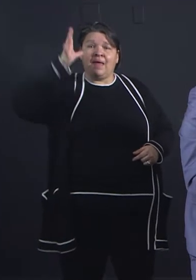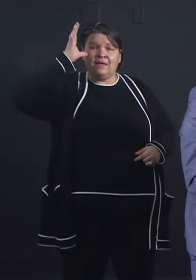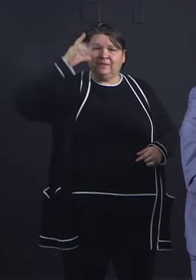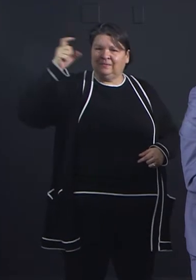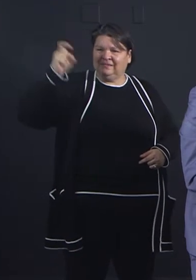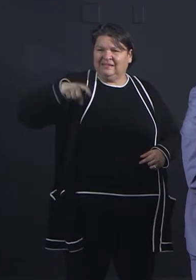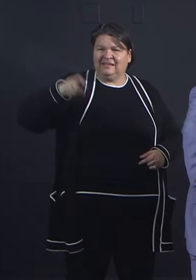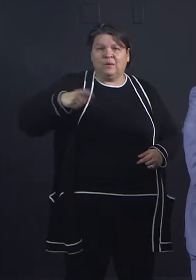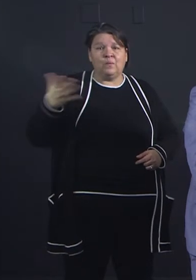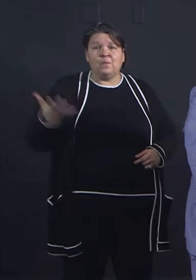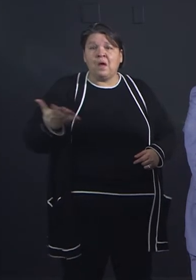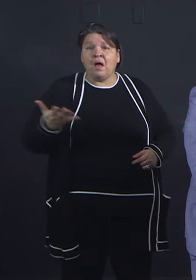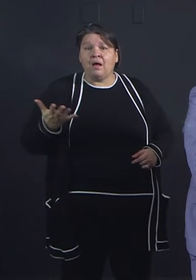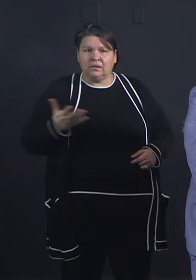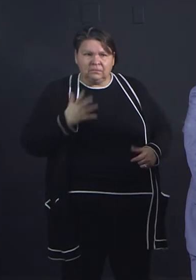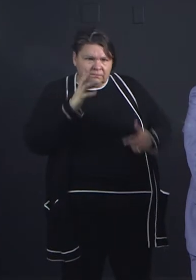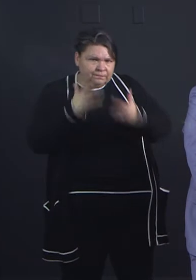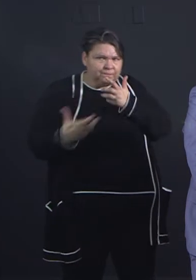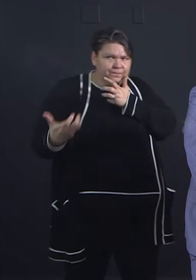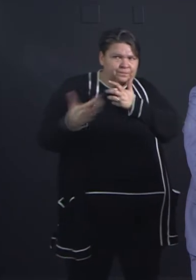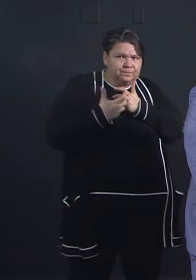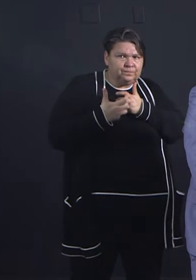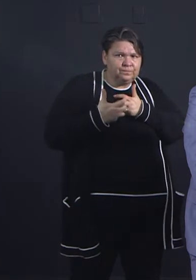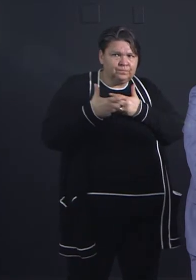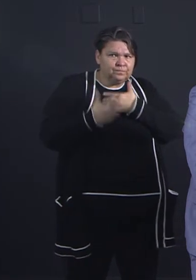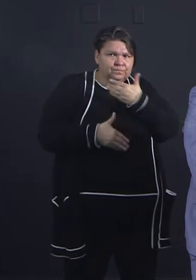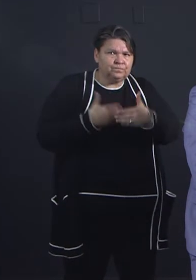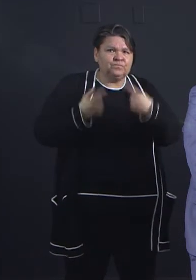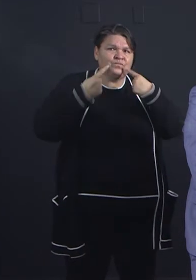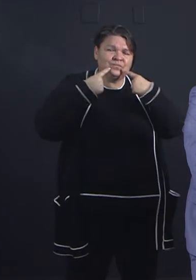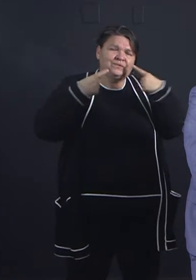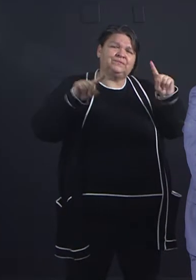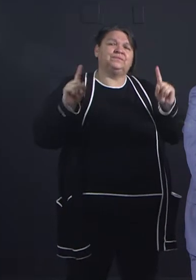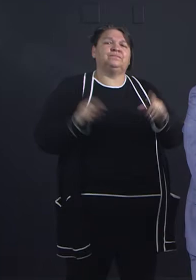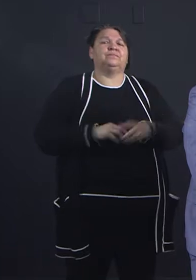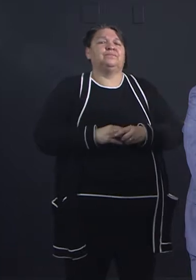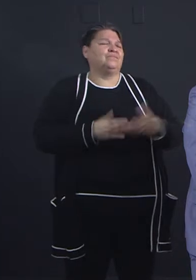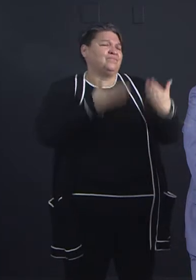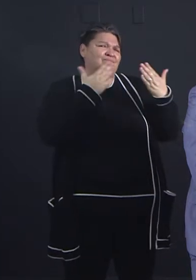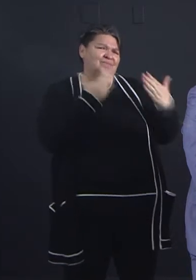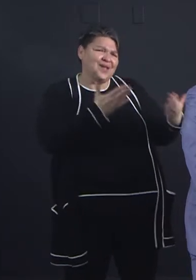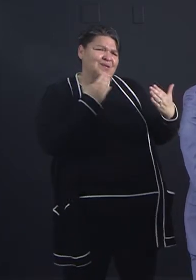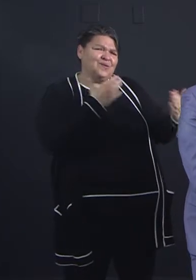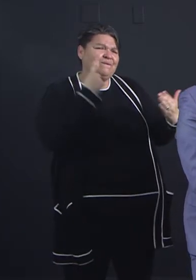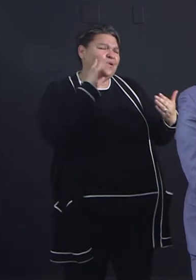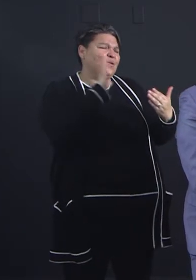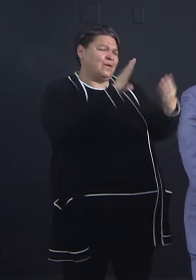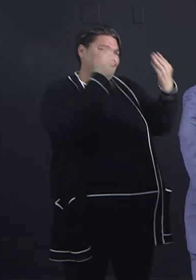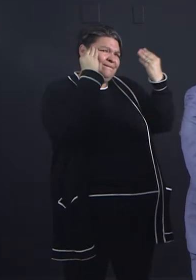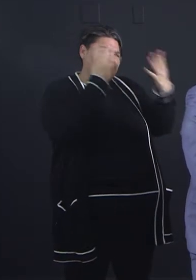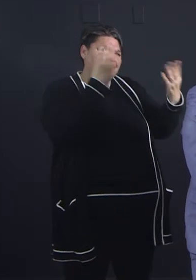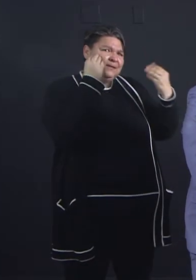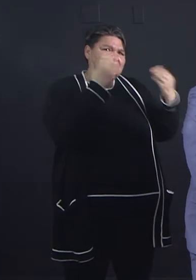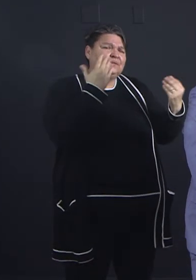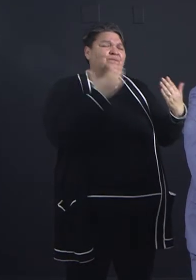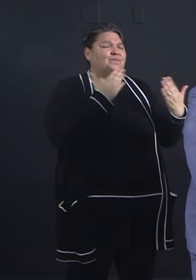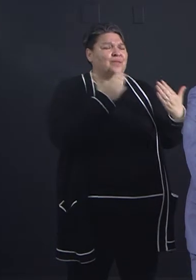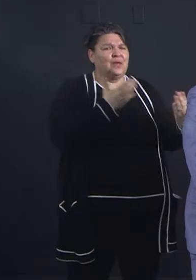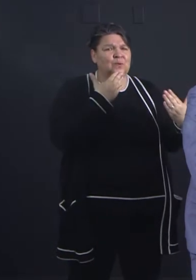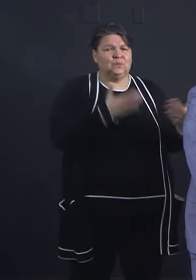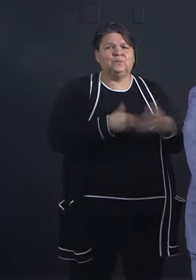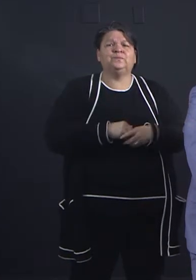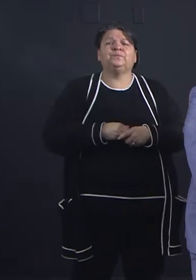you for being here today, and thank you for the information. It's critical to our community. I would ask you to help me support the message with